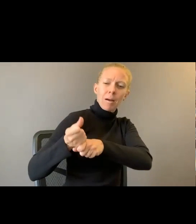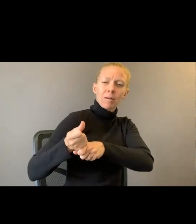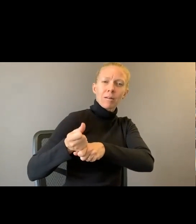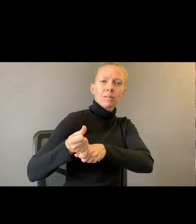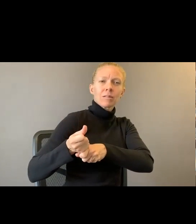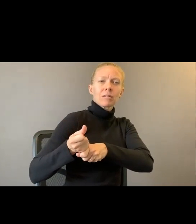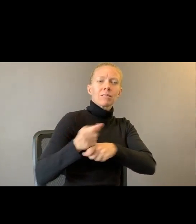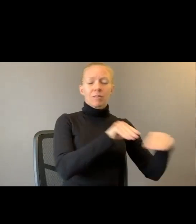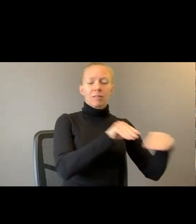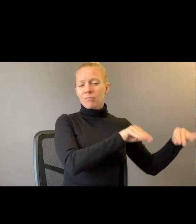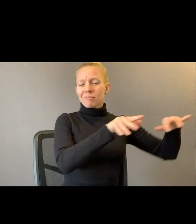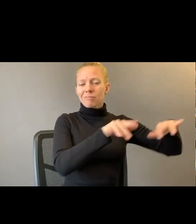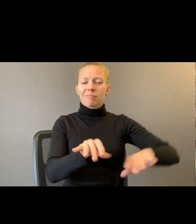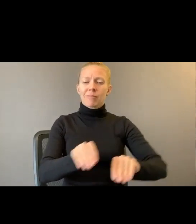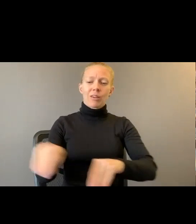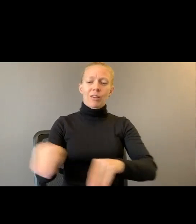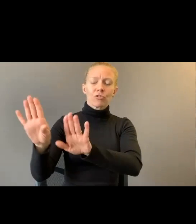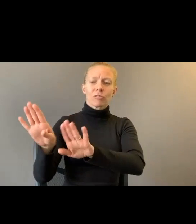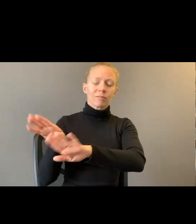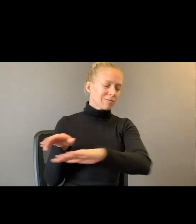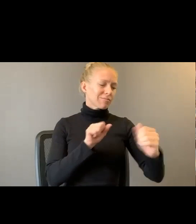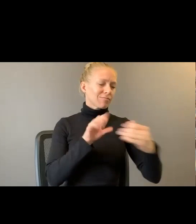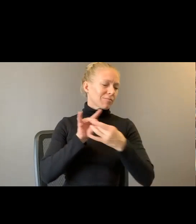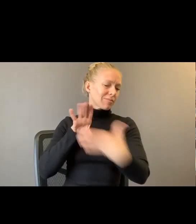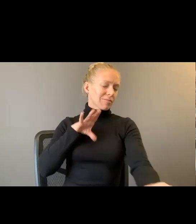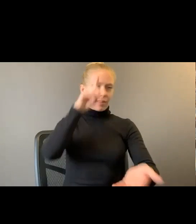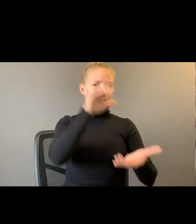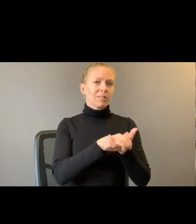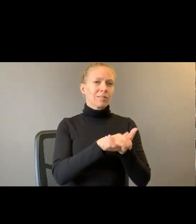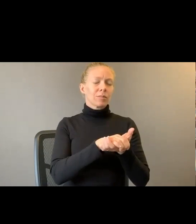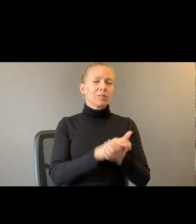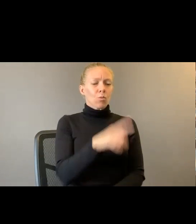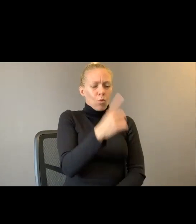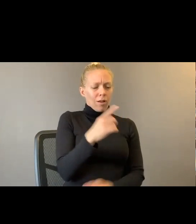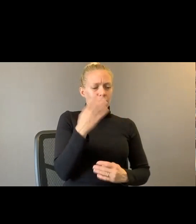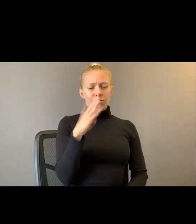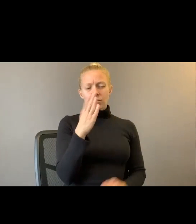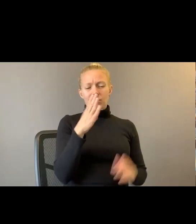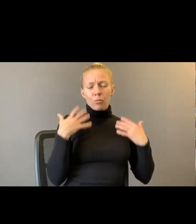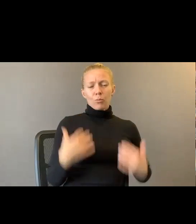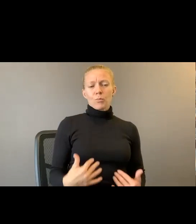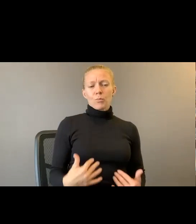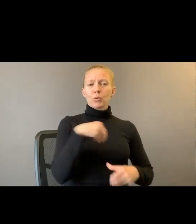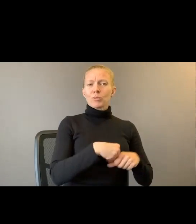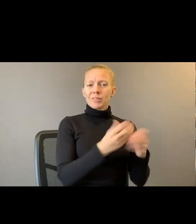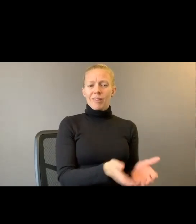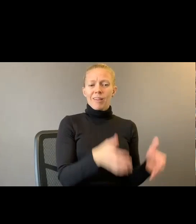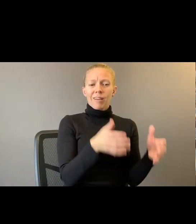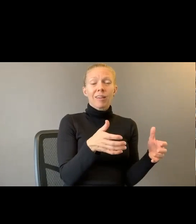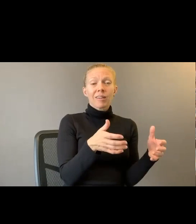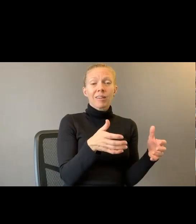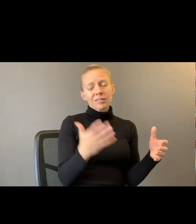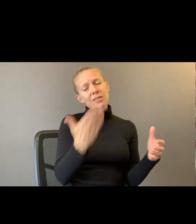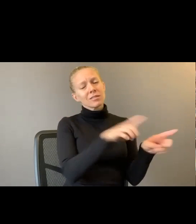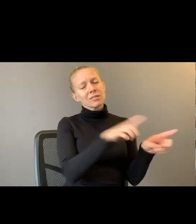Of one blues in the hand is as good as several in the blood. Who escape novel death.